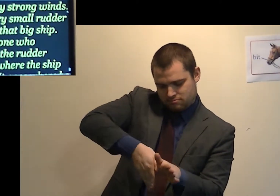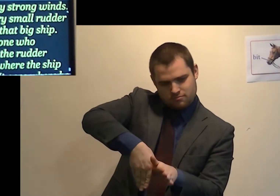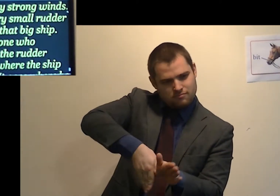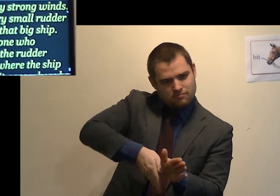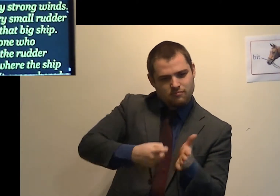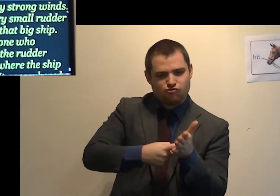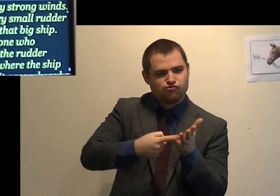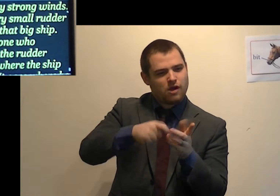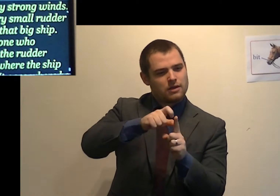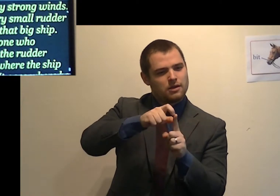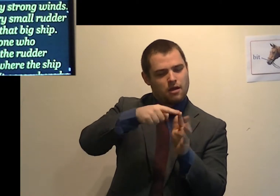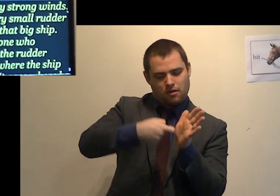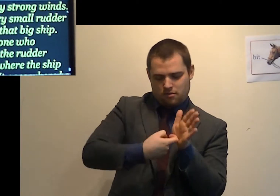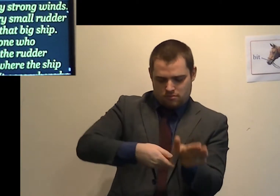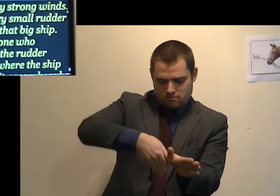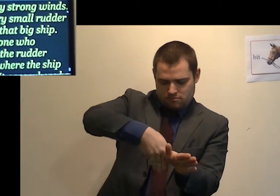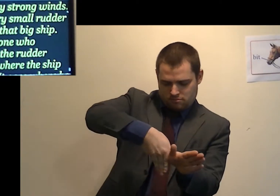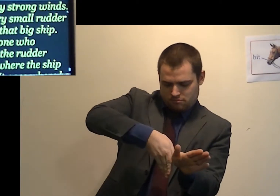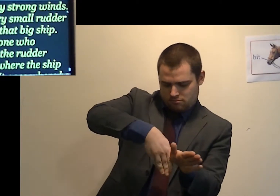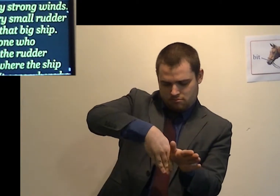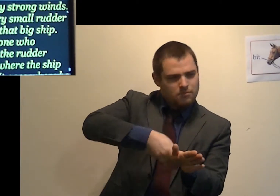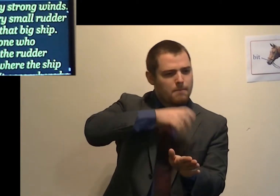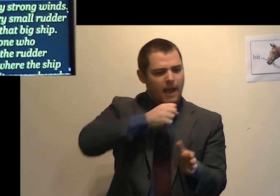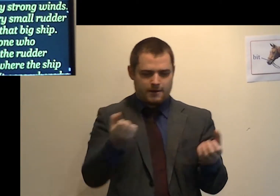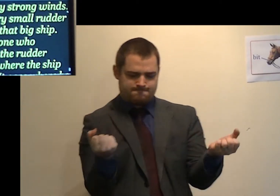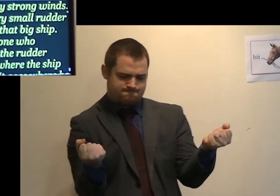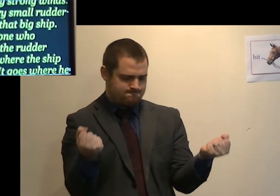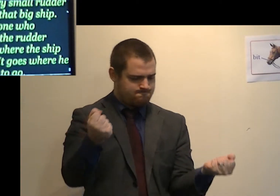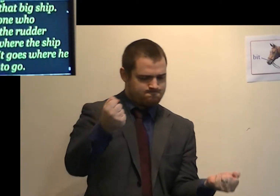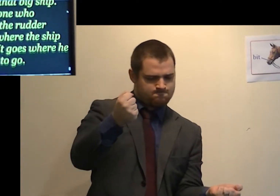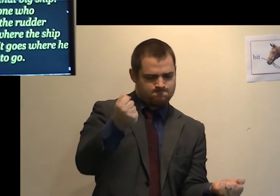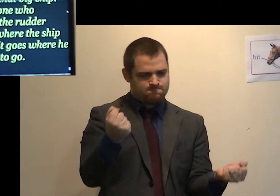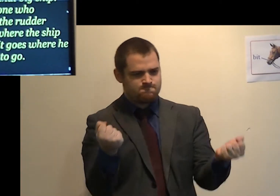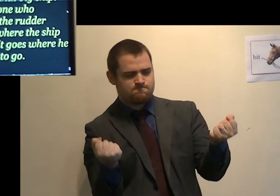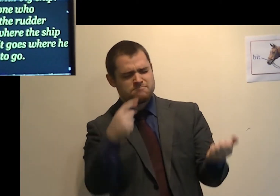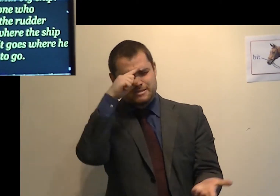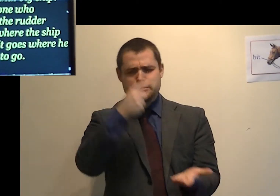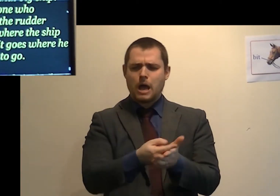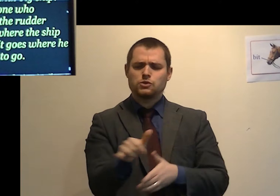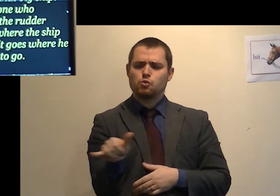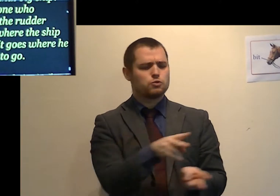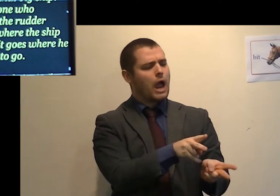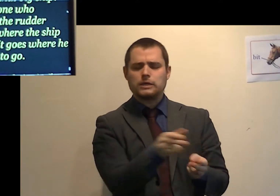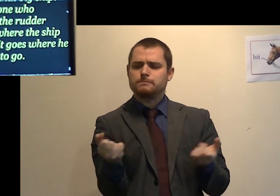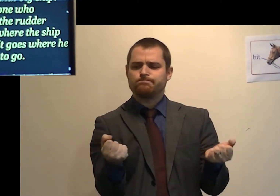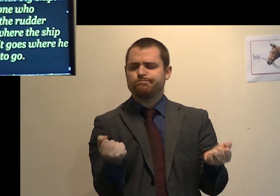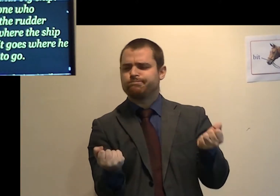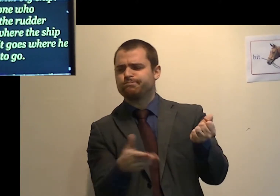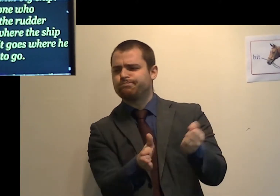And the one who controls the rudder decides where the ship will go. It goes